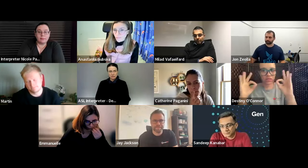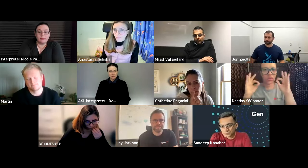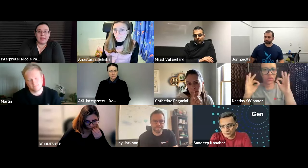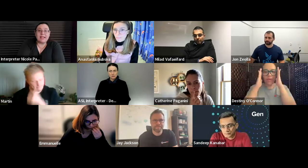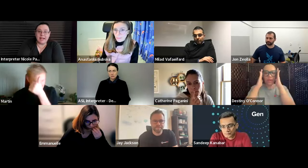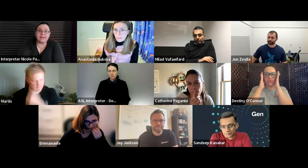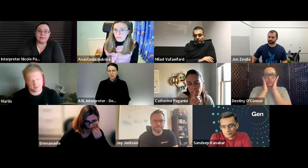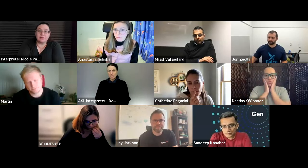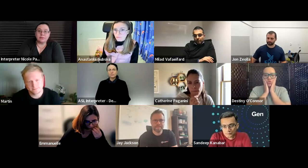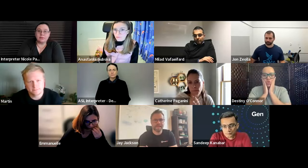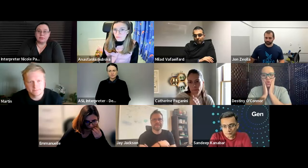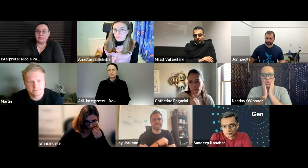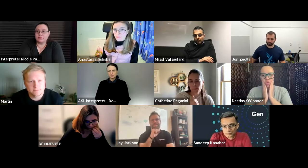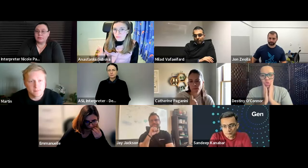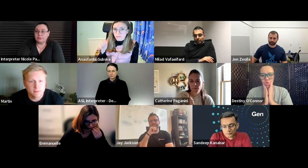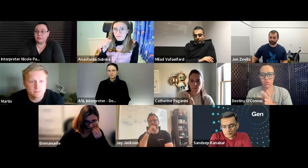sense it does